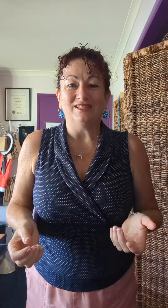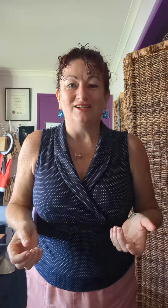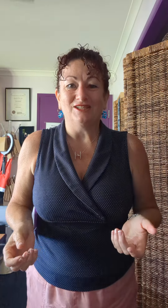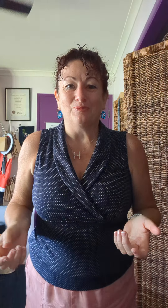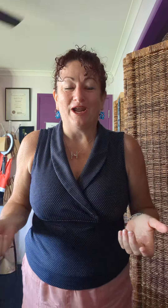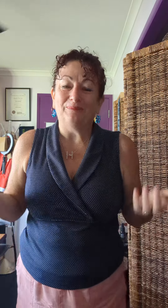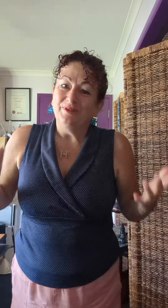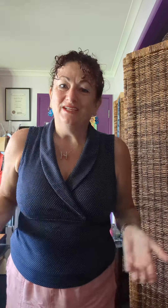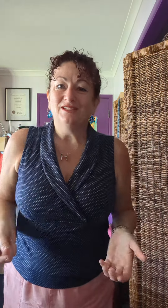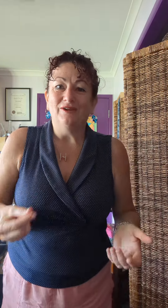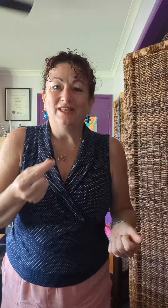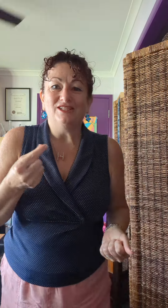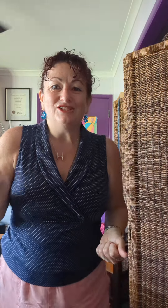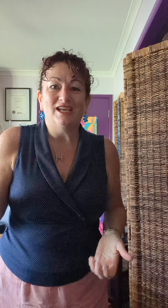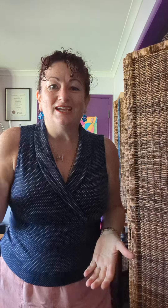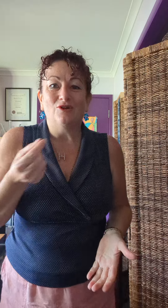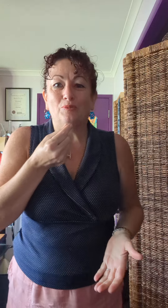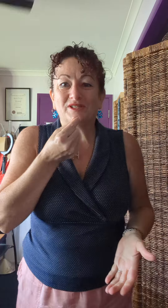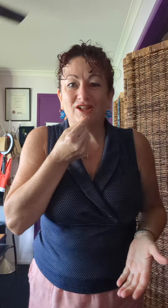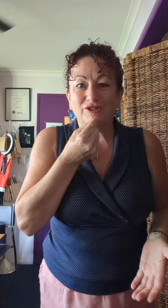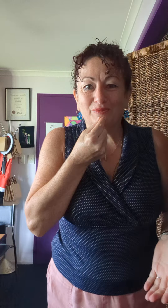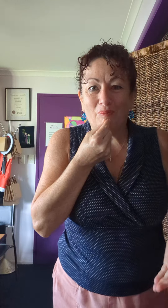sides of the brain. So let's check corpus callosum.